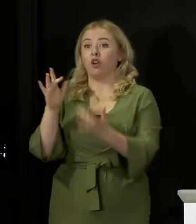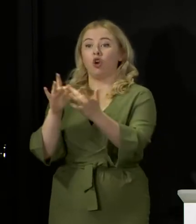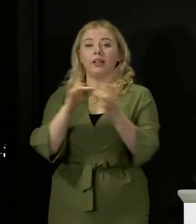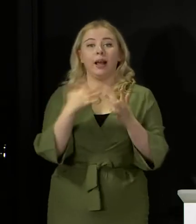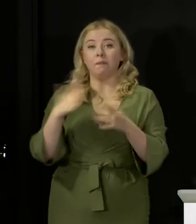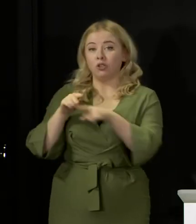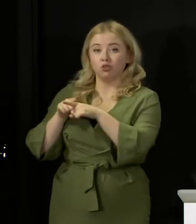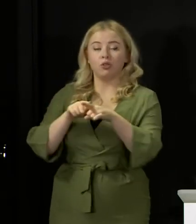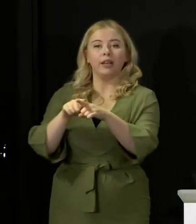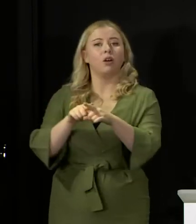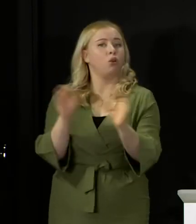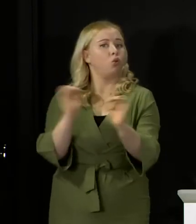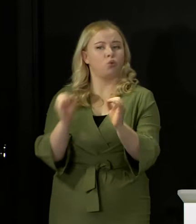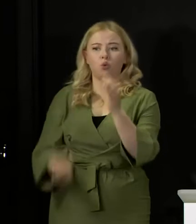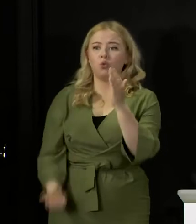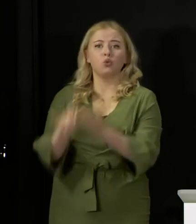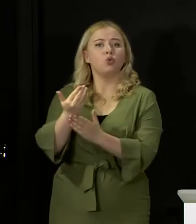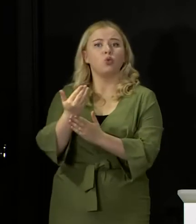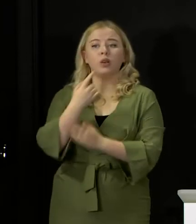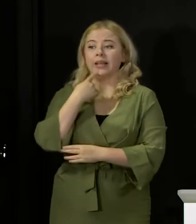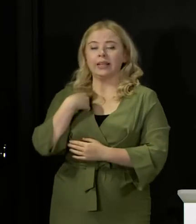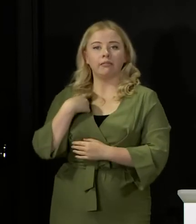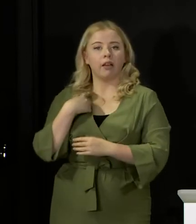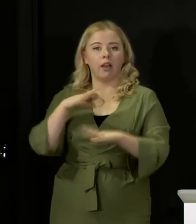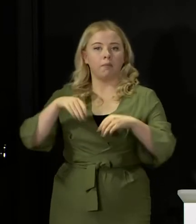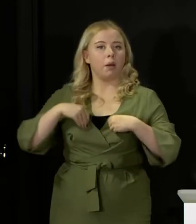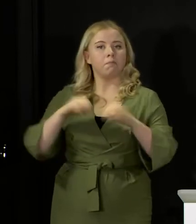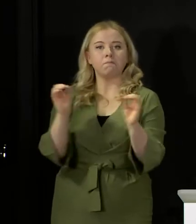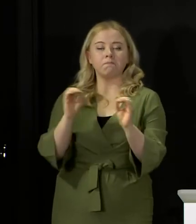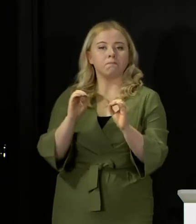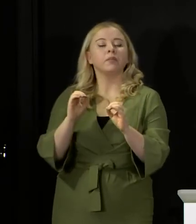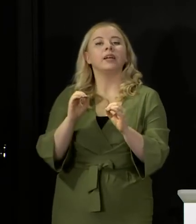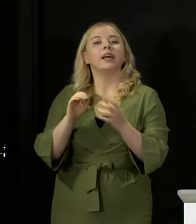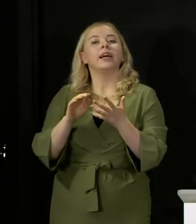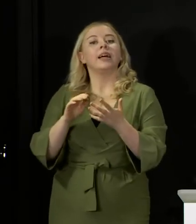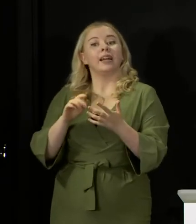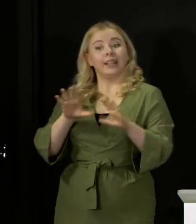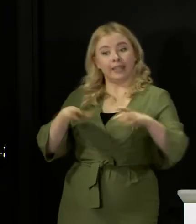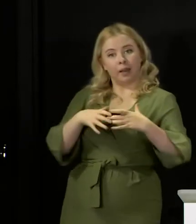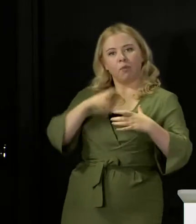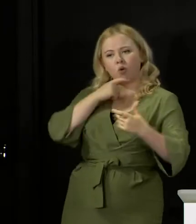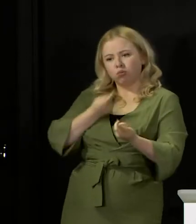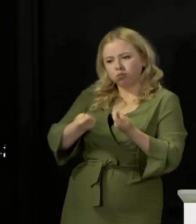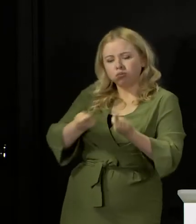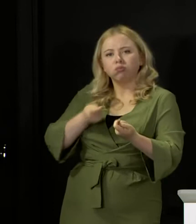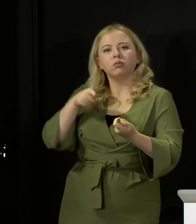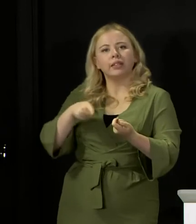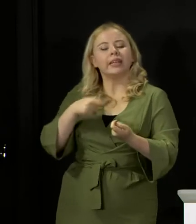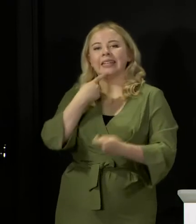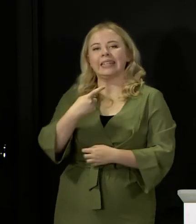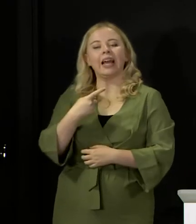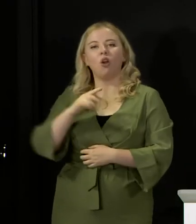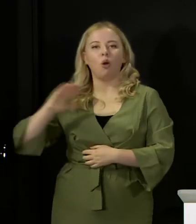cases relating to this cluster yesterday. The view of the incident management team is that all chains of infection